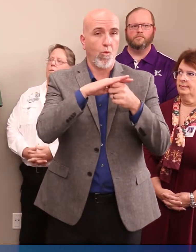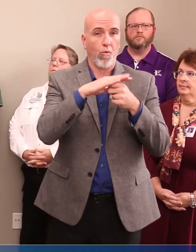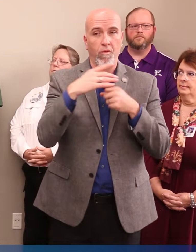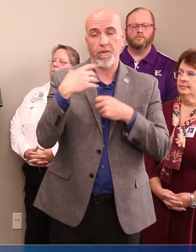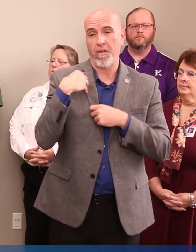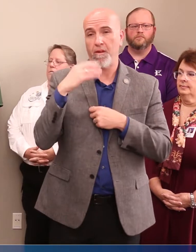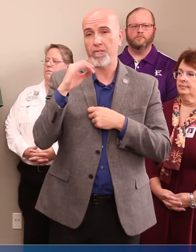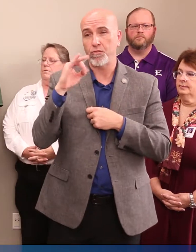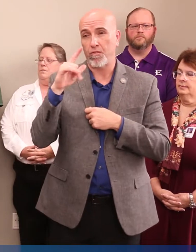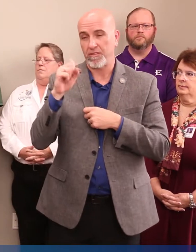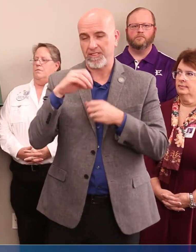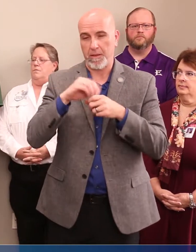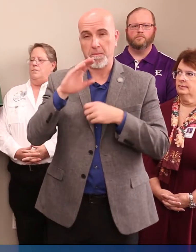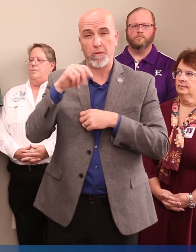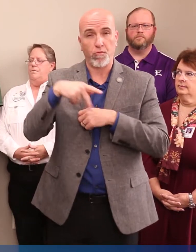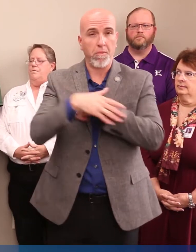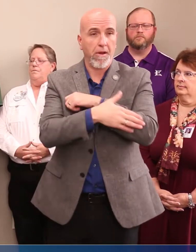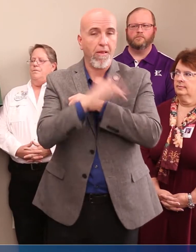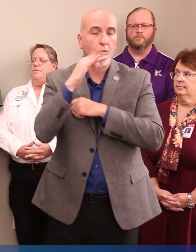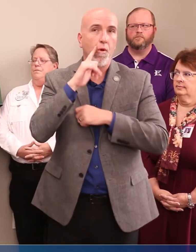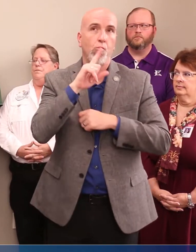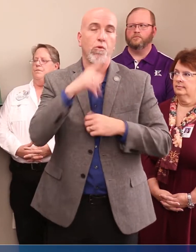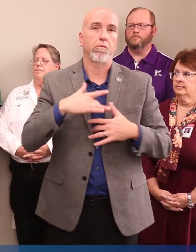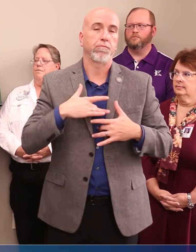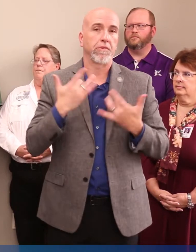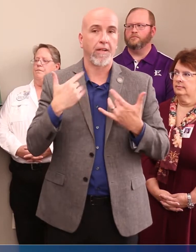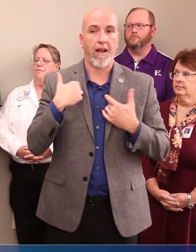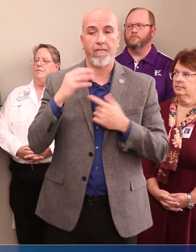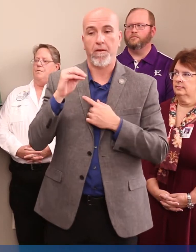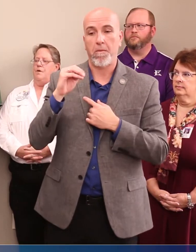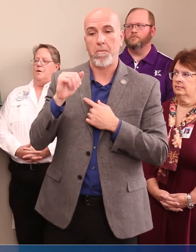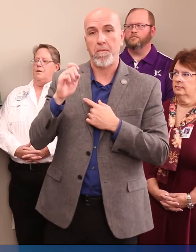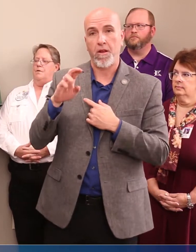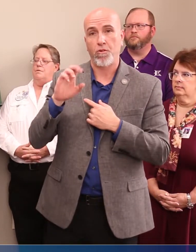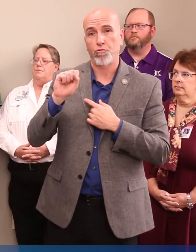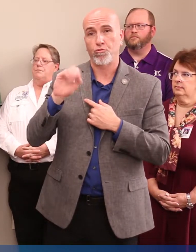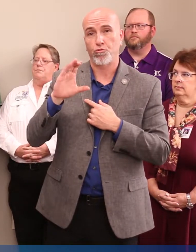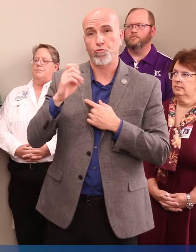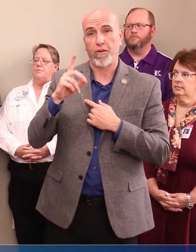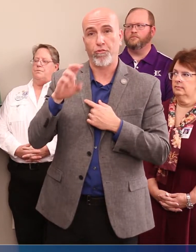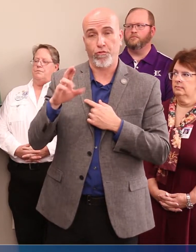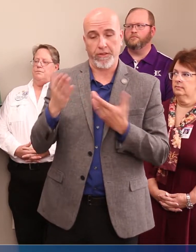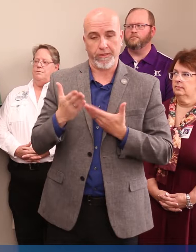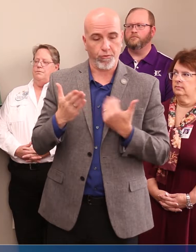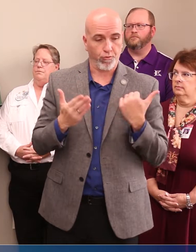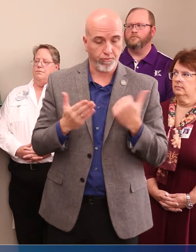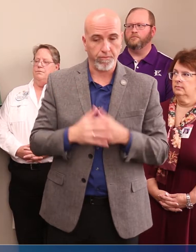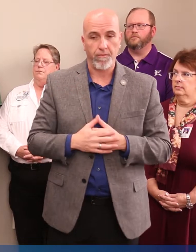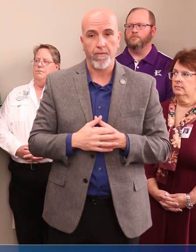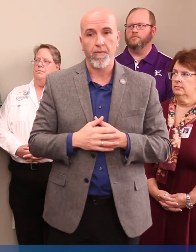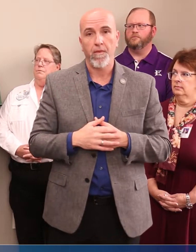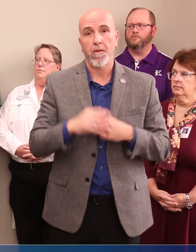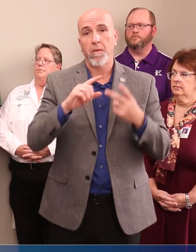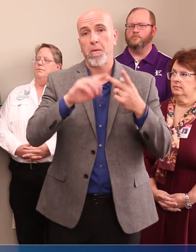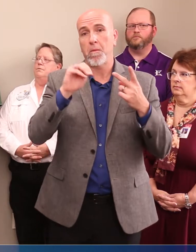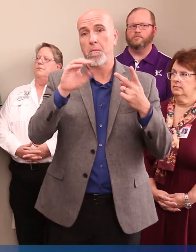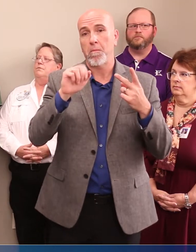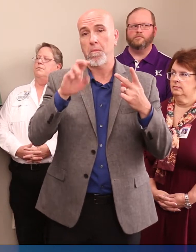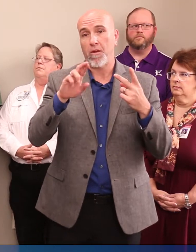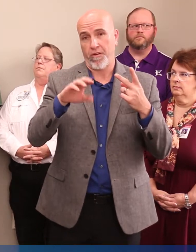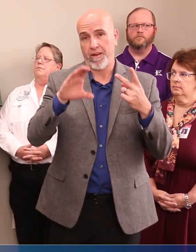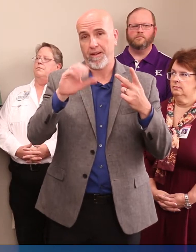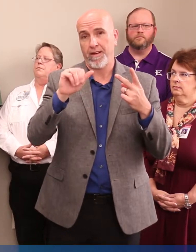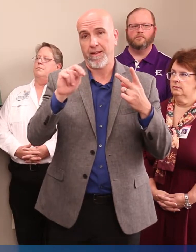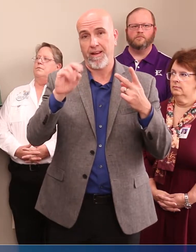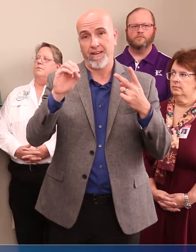Bastrop County, and that's why I'm very pleased to have Mayor Schrader here with me today, Mayor Cannon from Elgin,